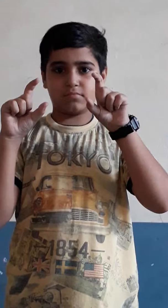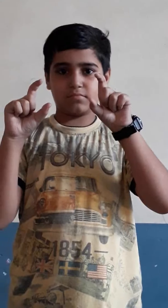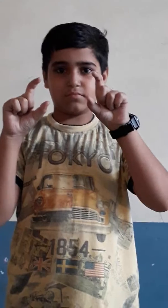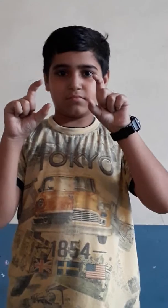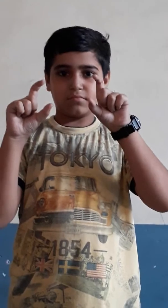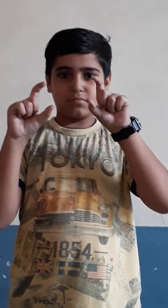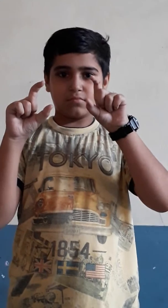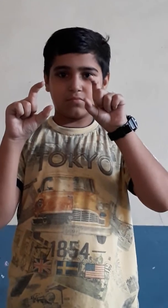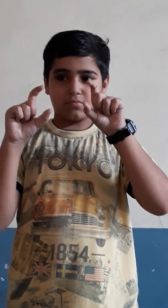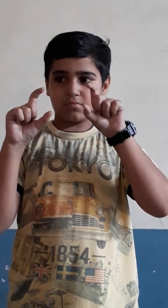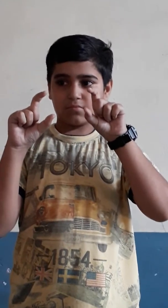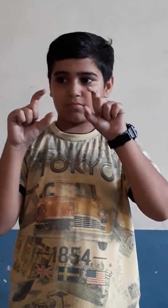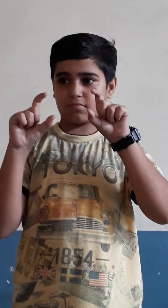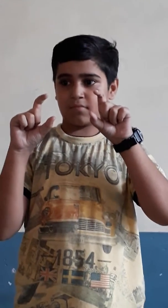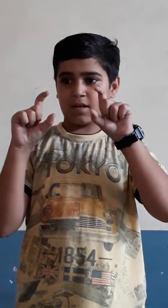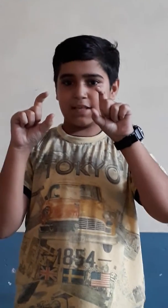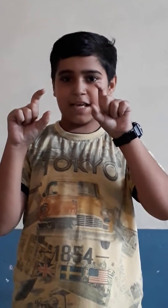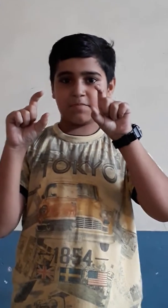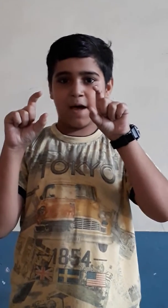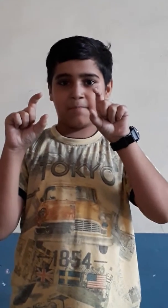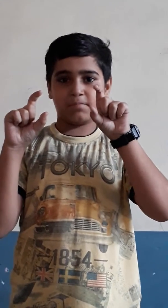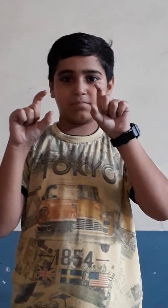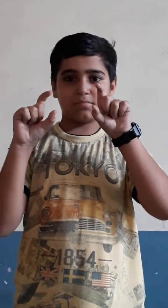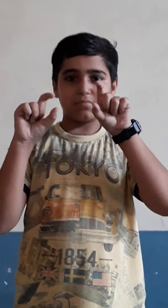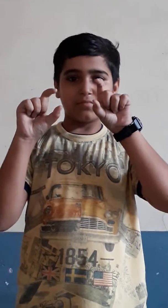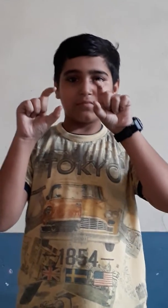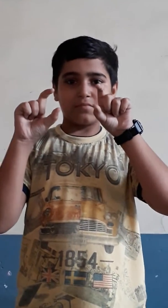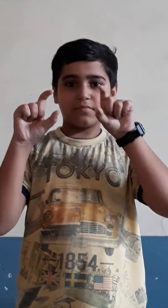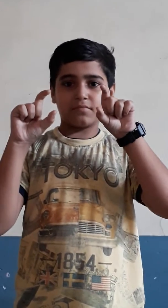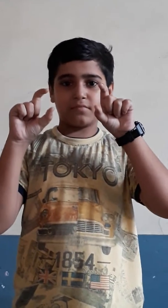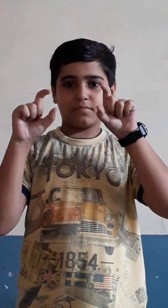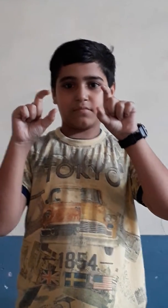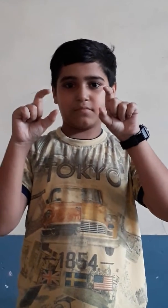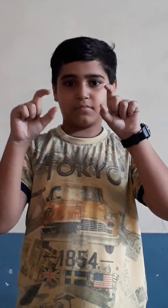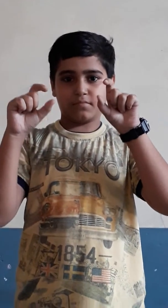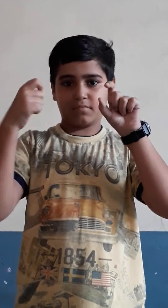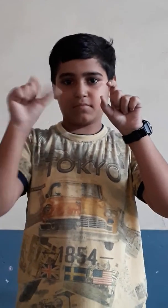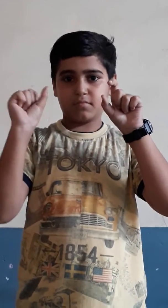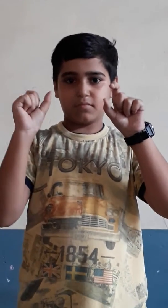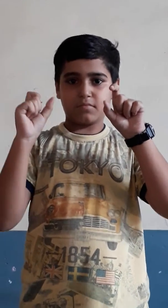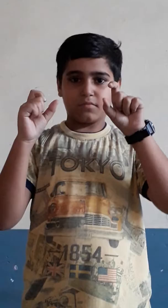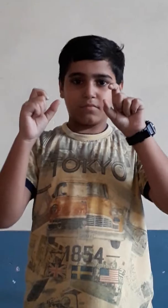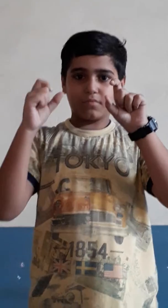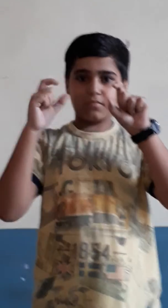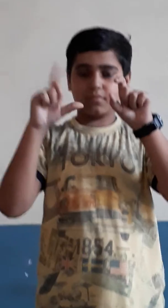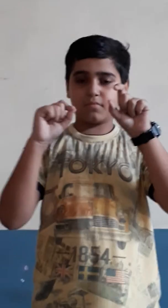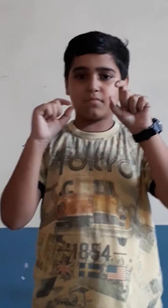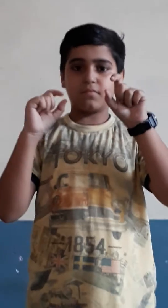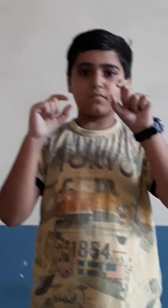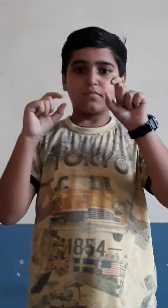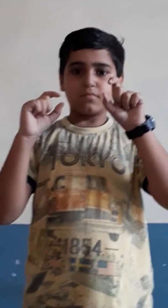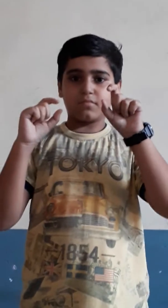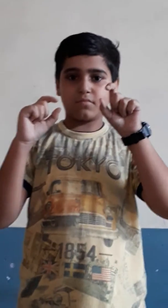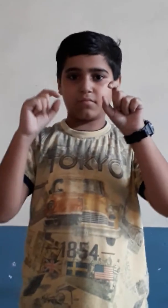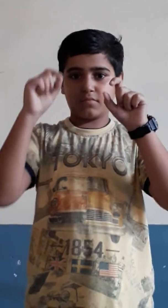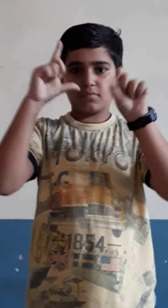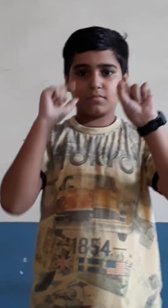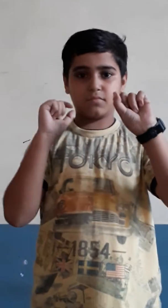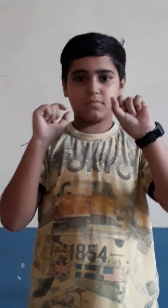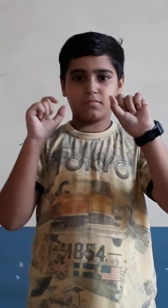Vedant, are you ready? Yes, ma'am. Very good. Plus 1, plus 7, plus 2, plus